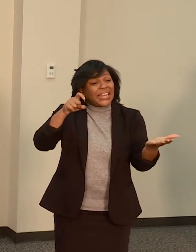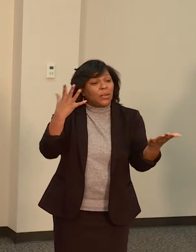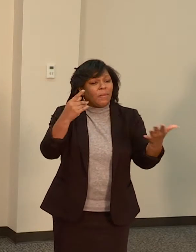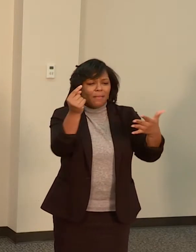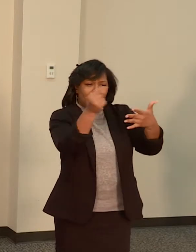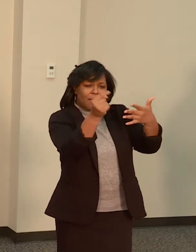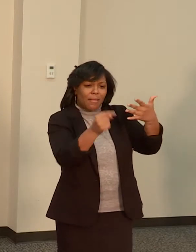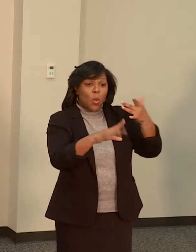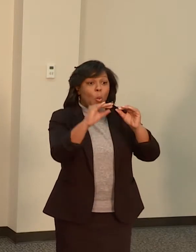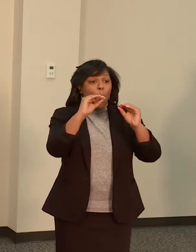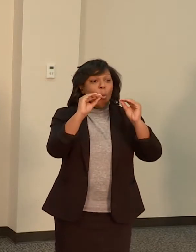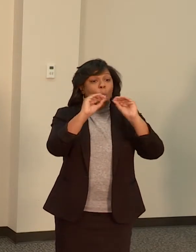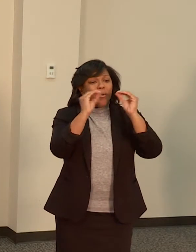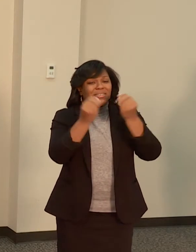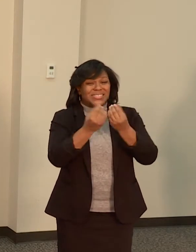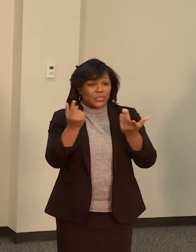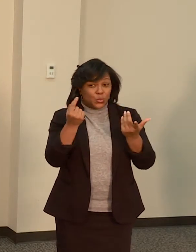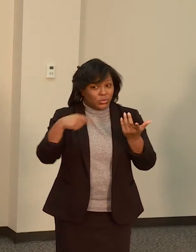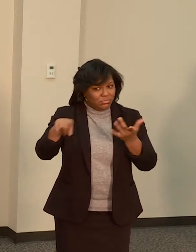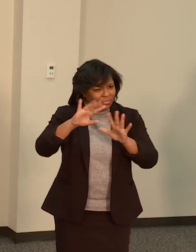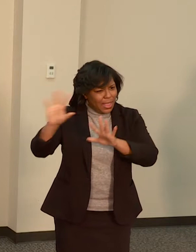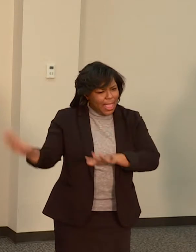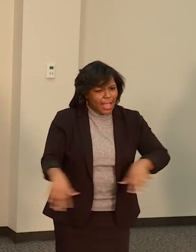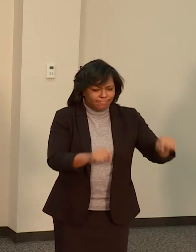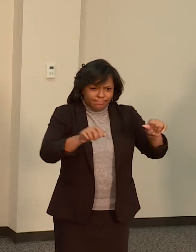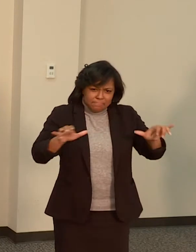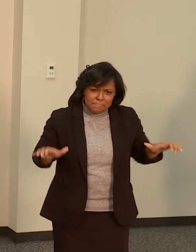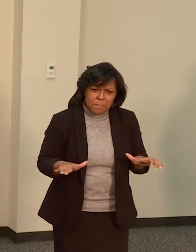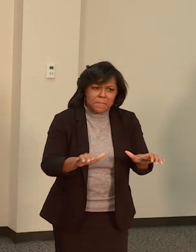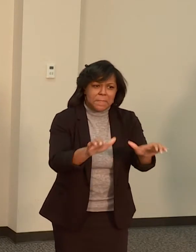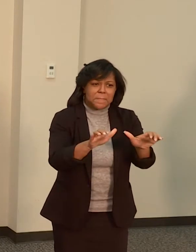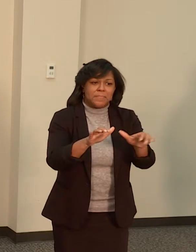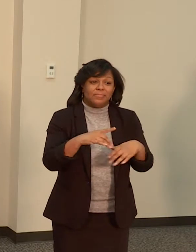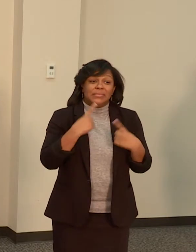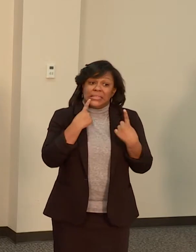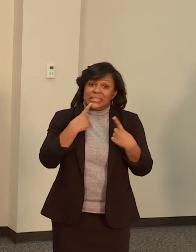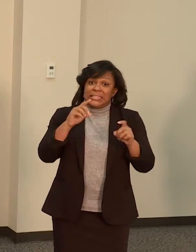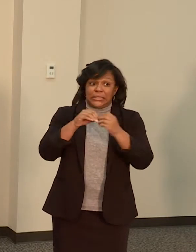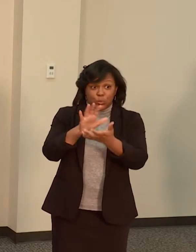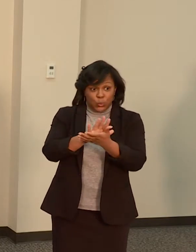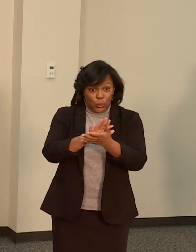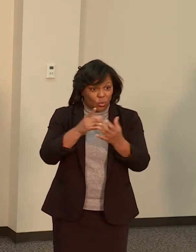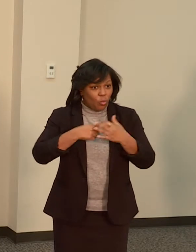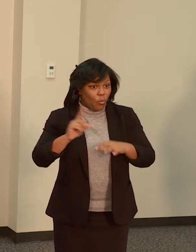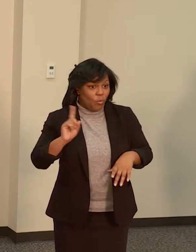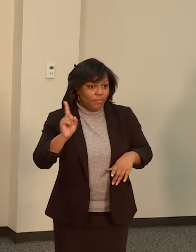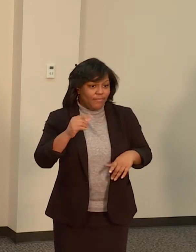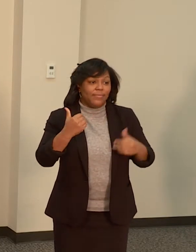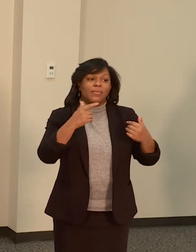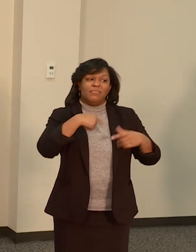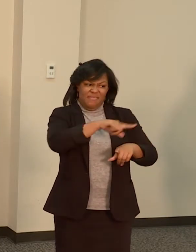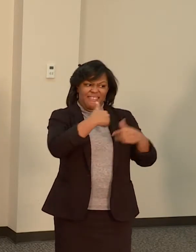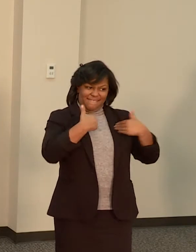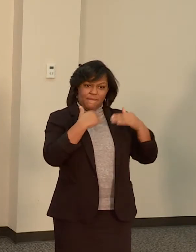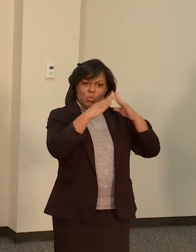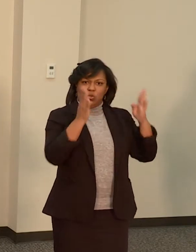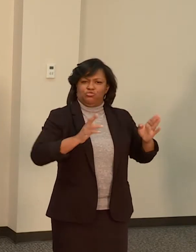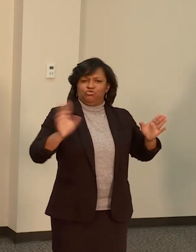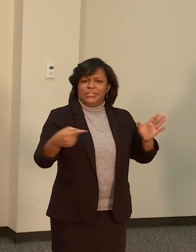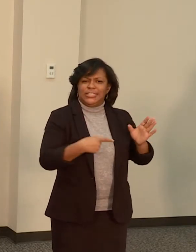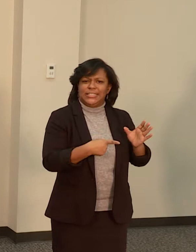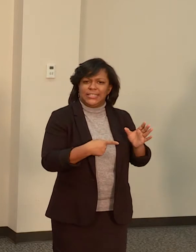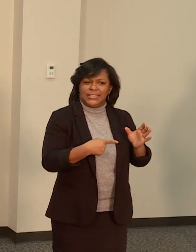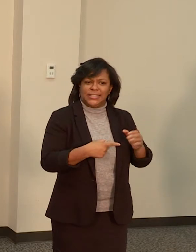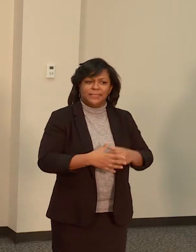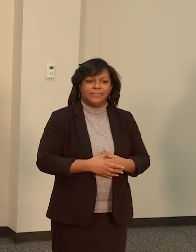up. And success in school, it starts with a roof over a student's head. It starts with the ability to get a good